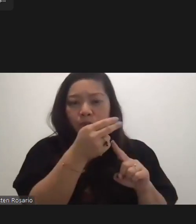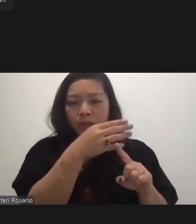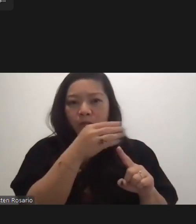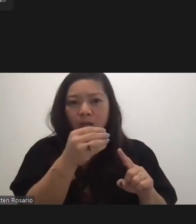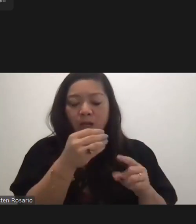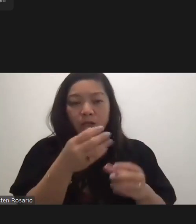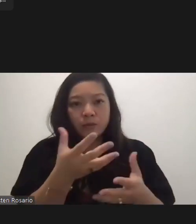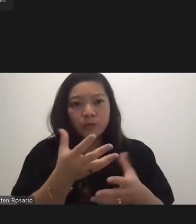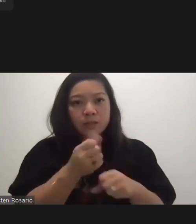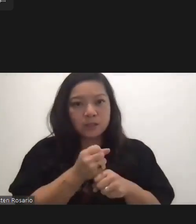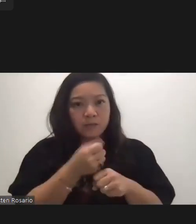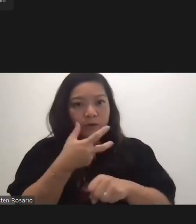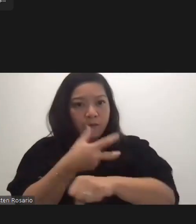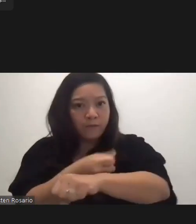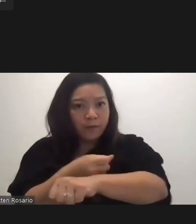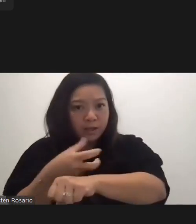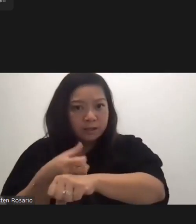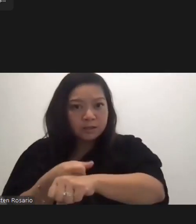vaccine.